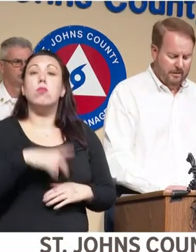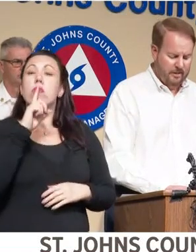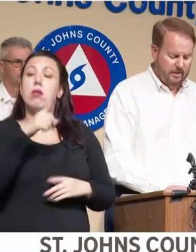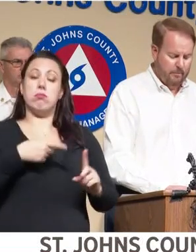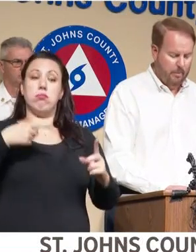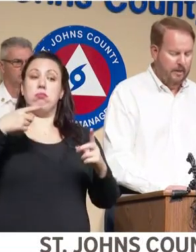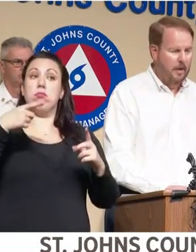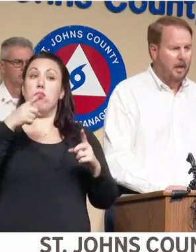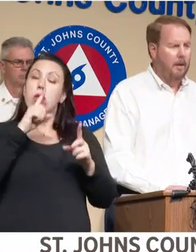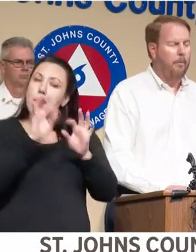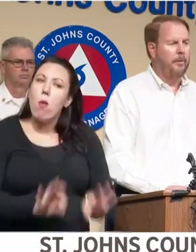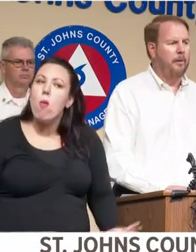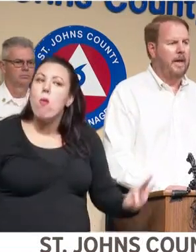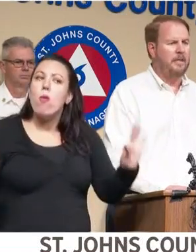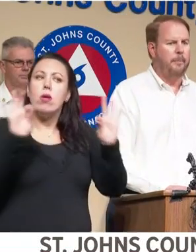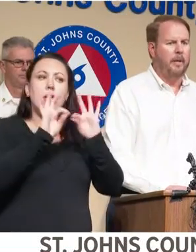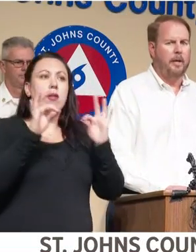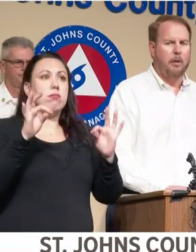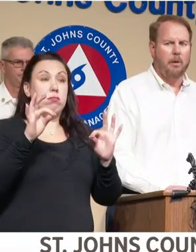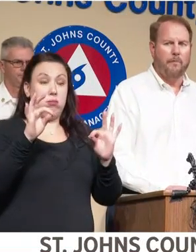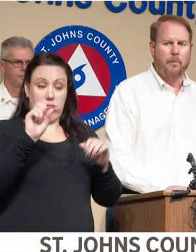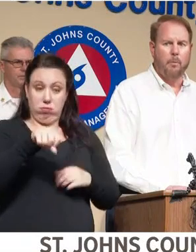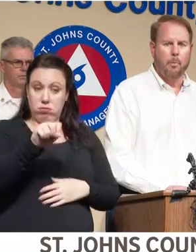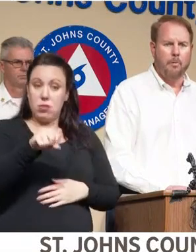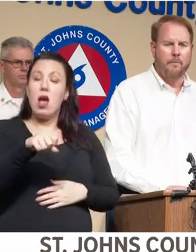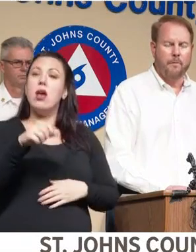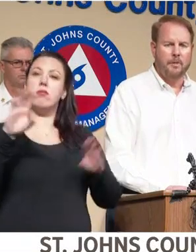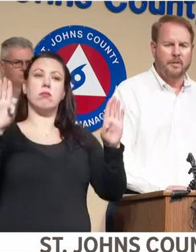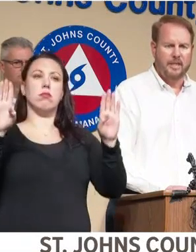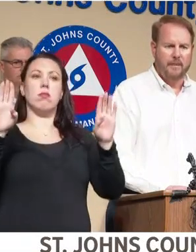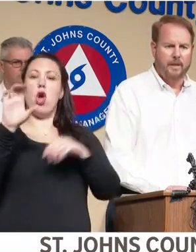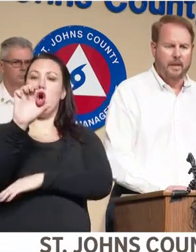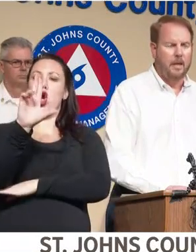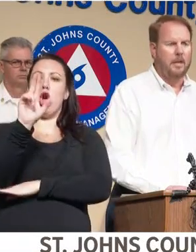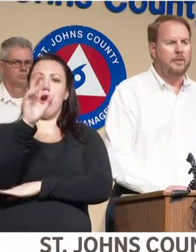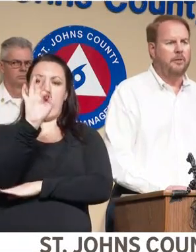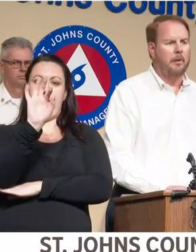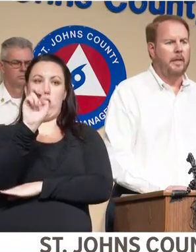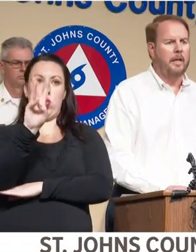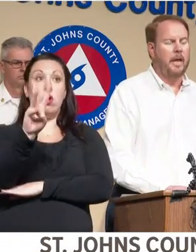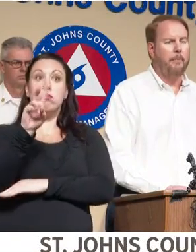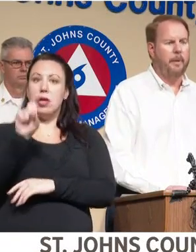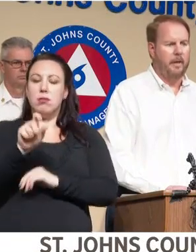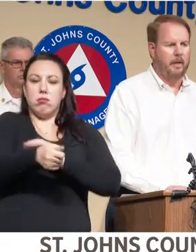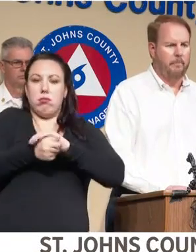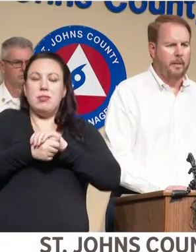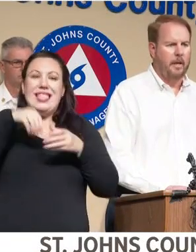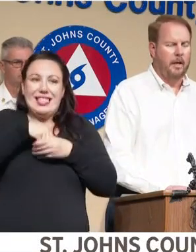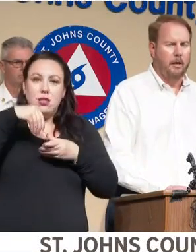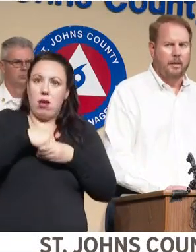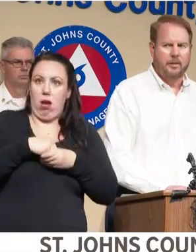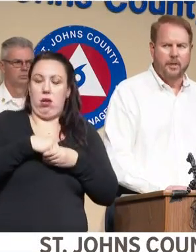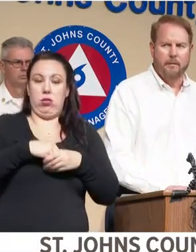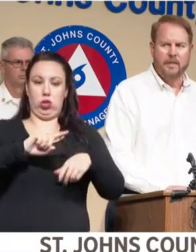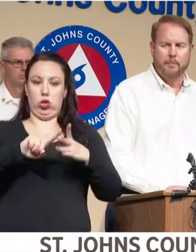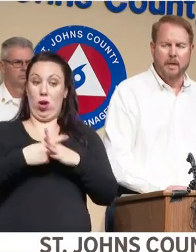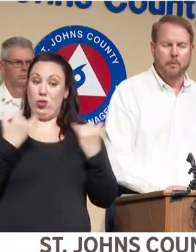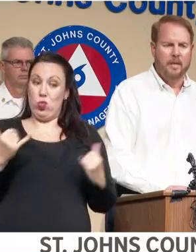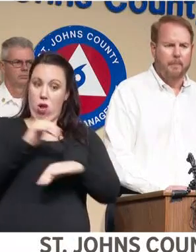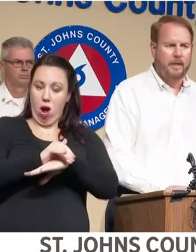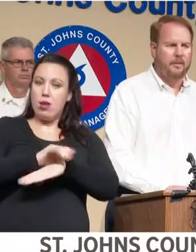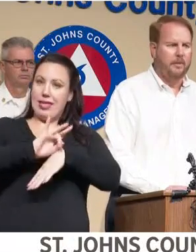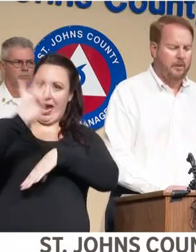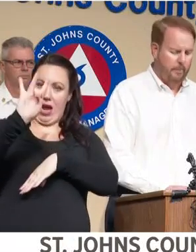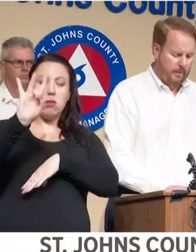Shore address this in a moment, but there has been a curfew order for this evening starting at 8 p.m. And I'll let the sheriff